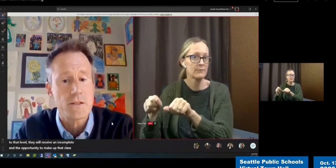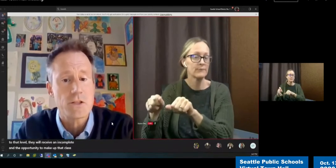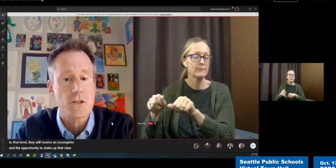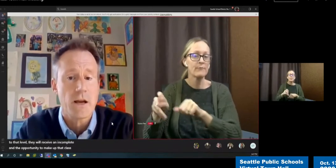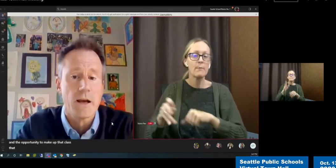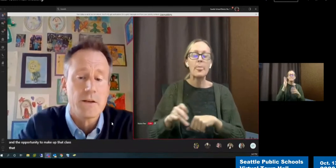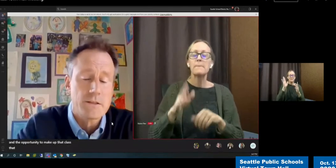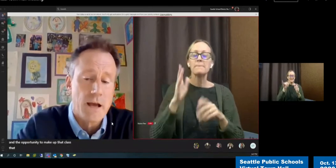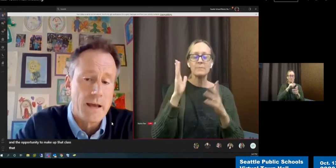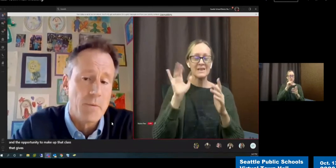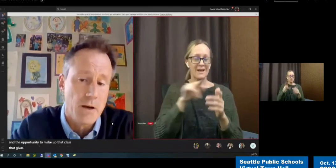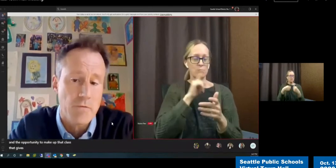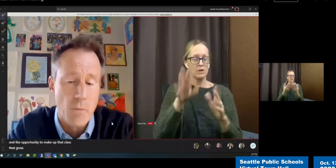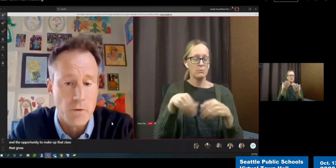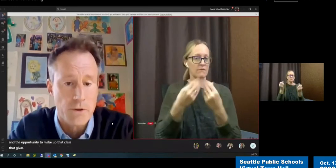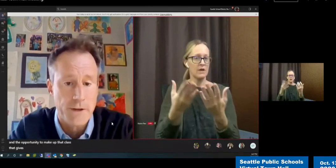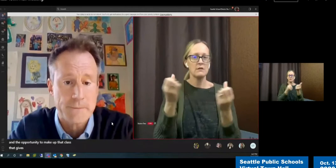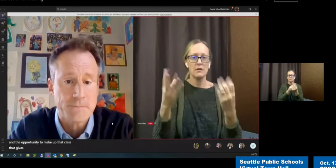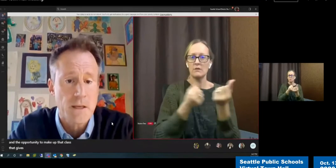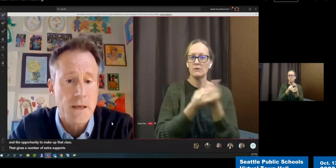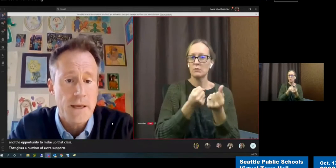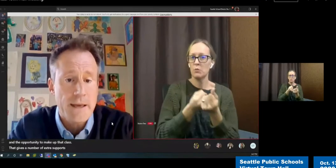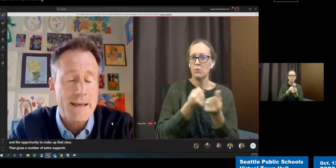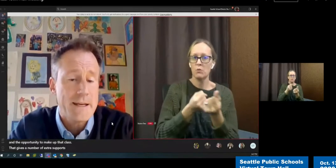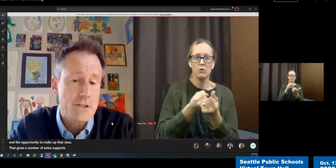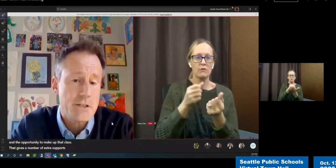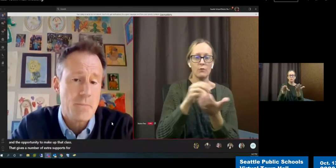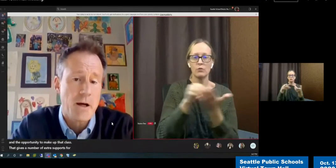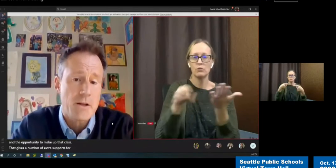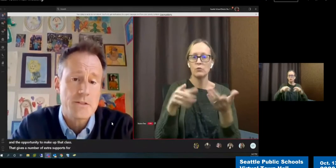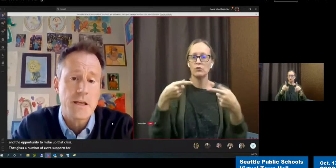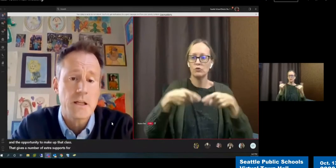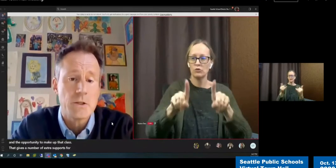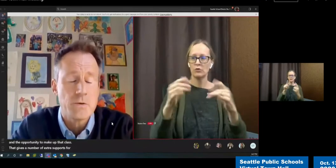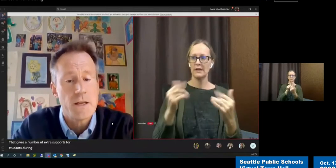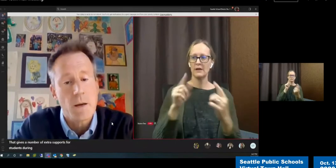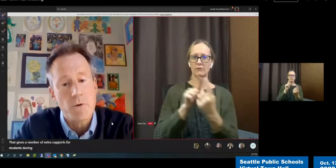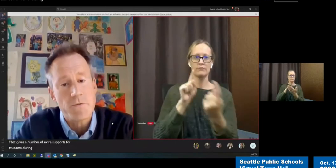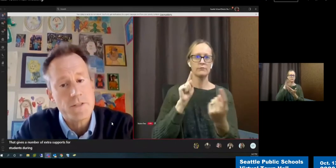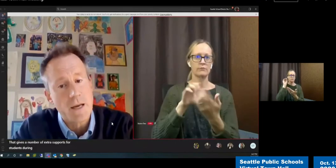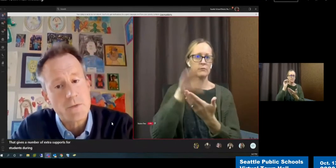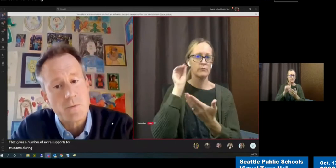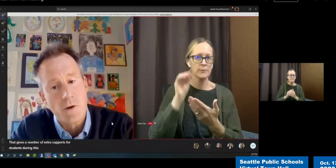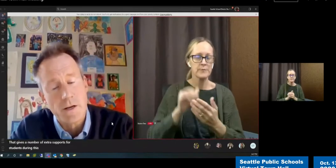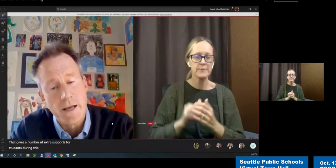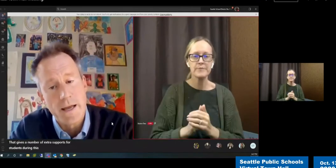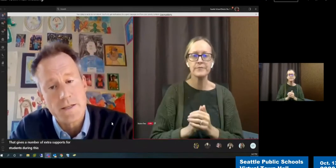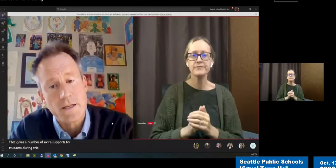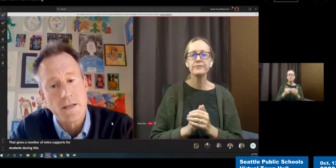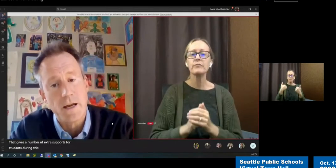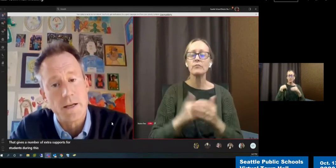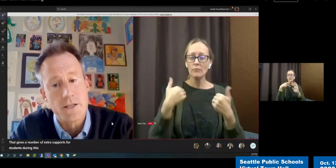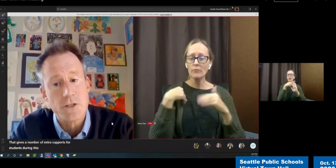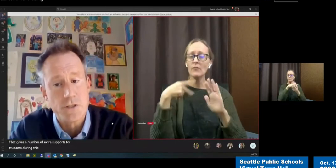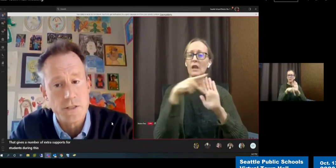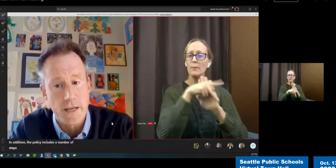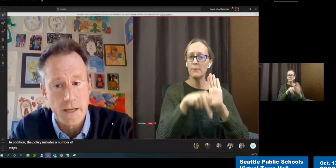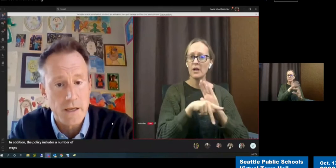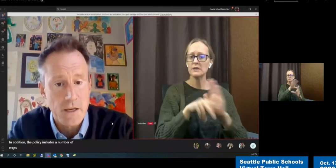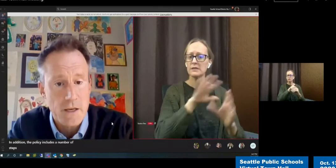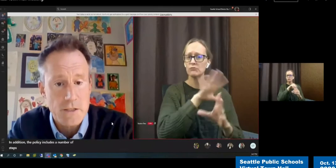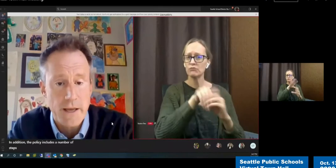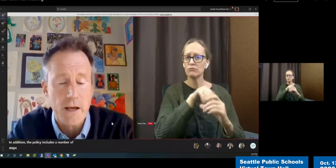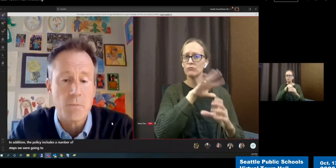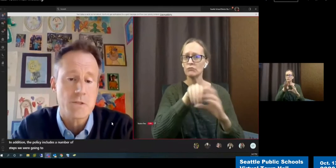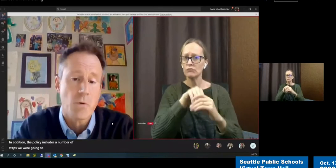time of remote learning. In addition, the policy includes a number of steps we were going to ask teachers to take